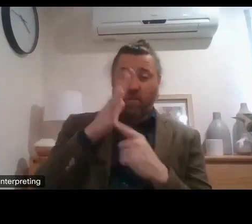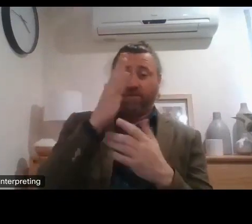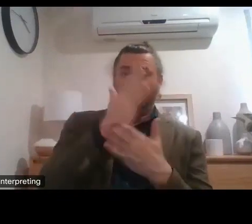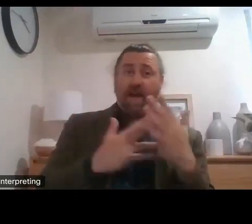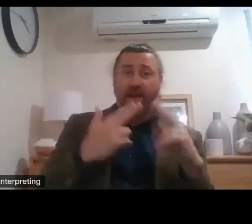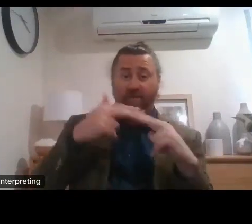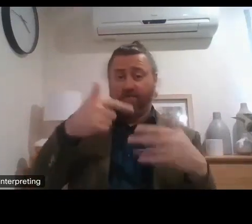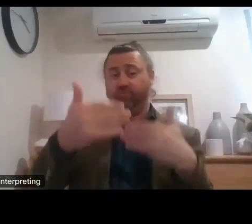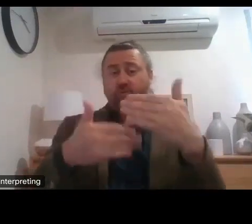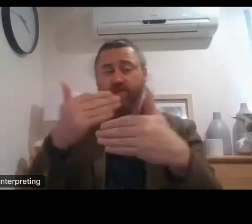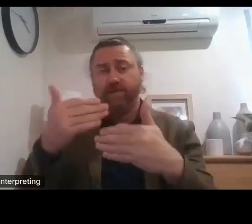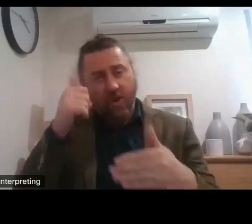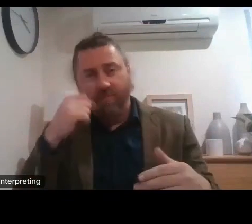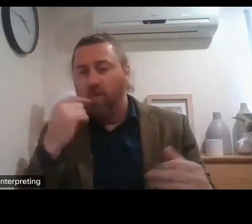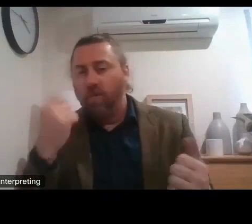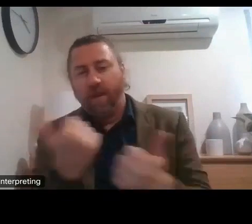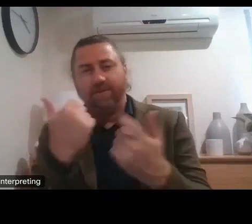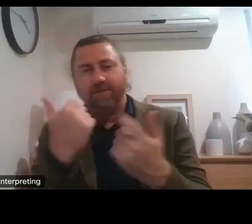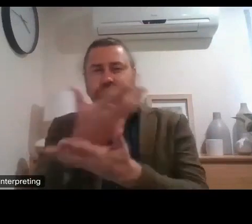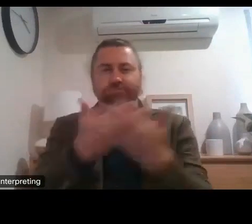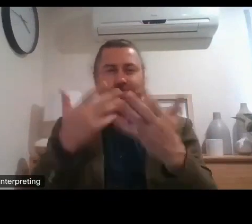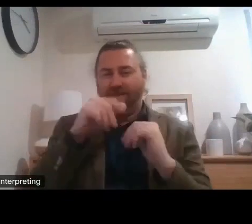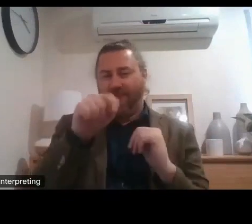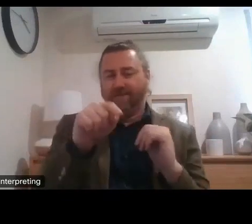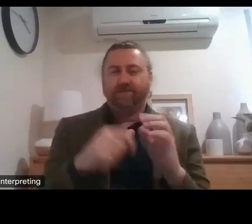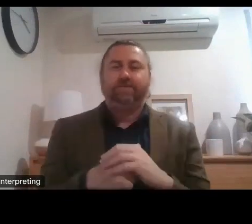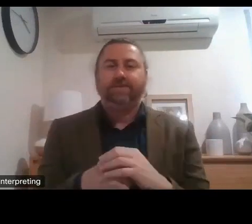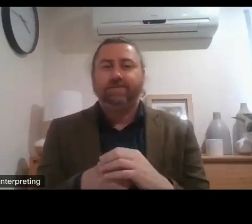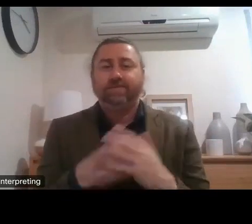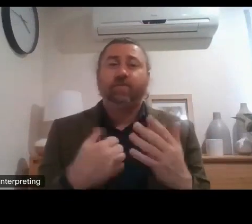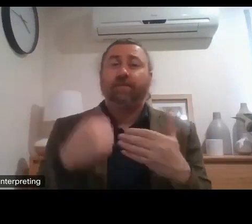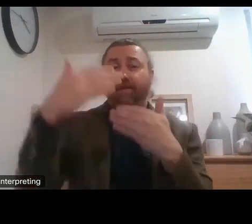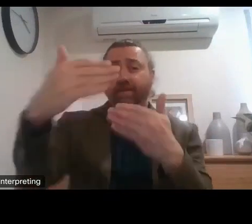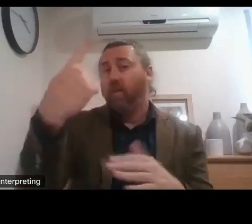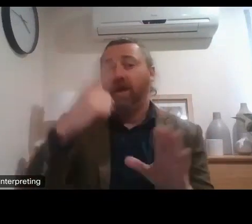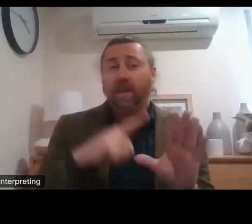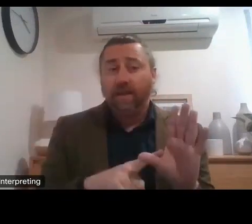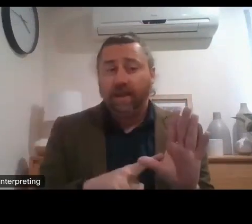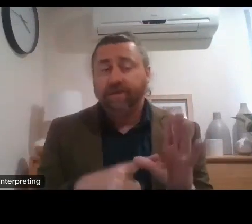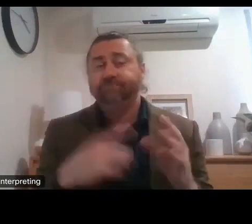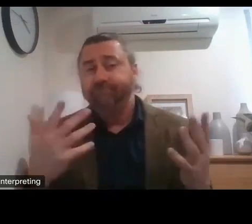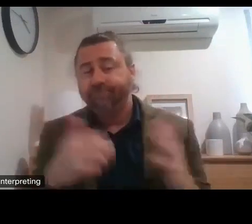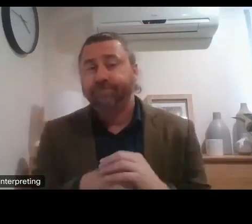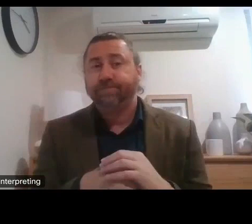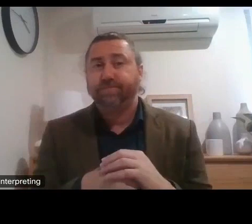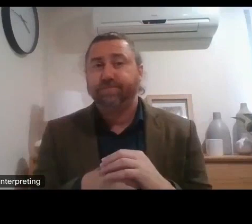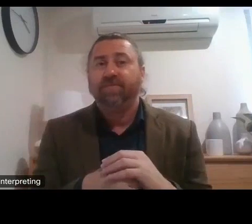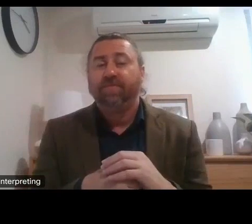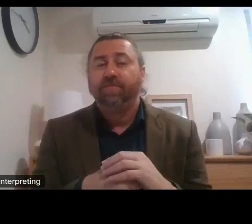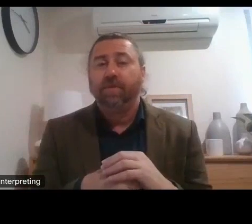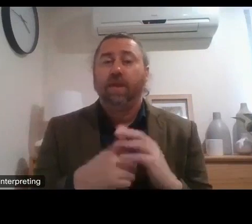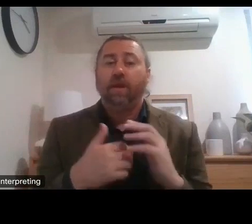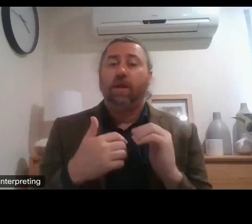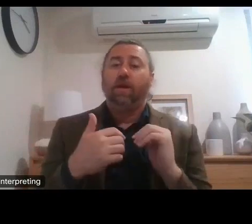more about what that means. So we've got 12 months but obviously there's things which we know that we that are known